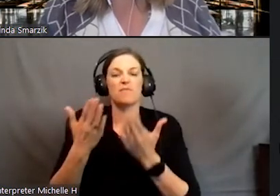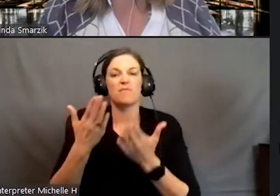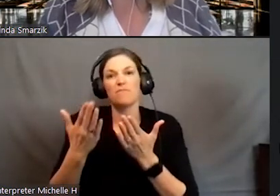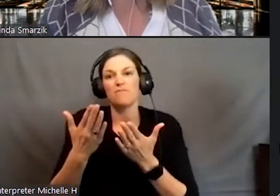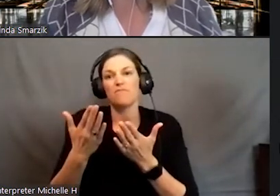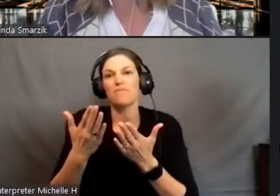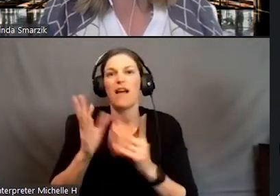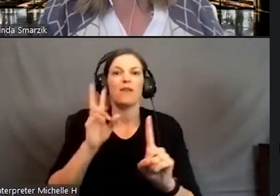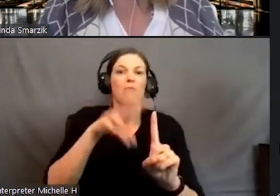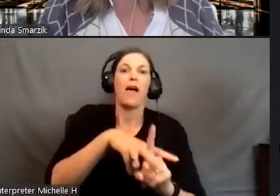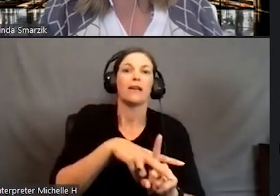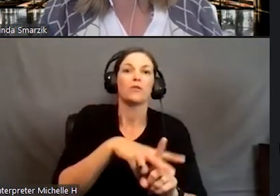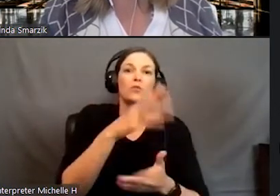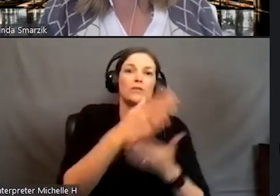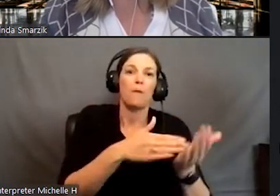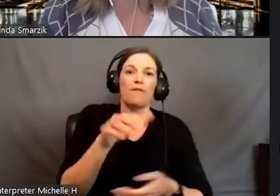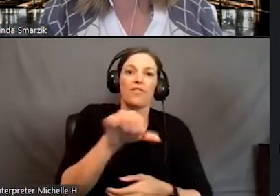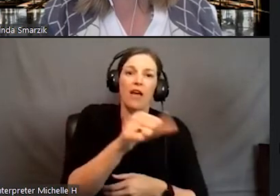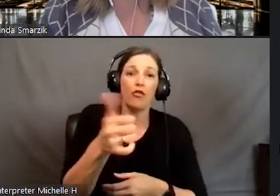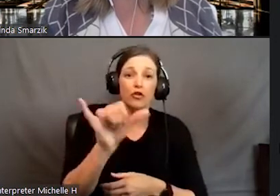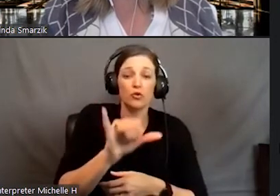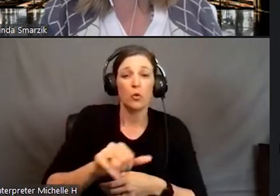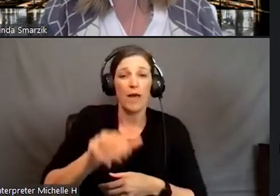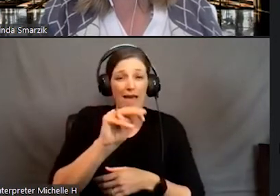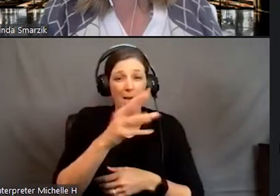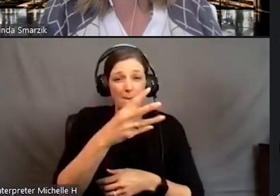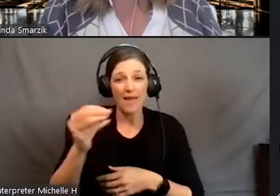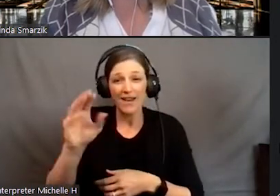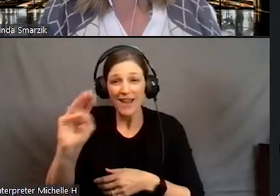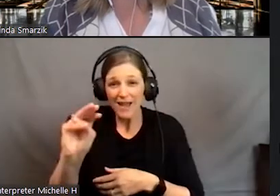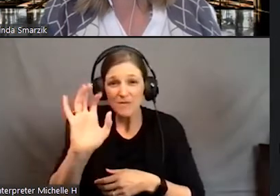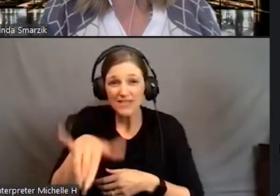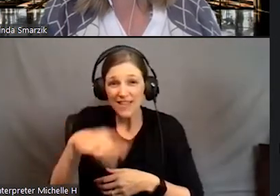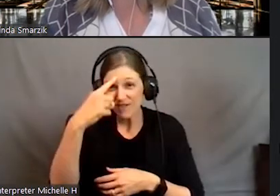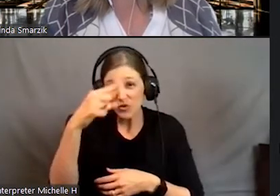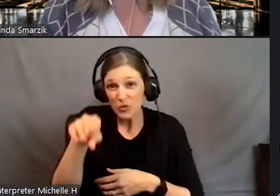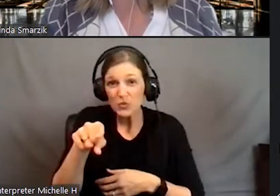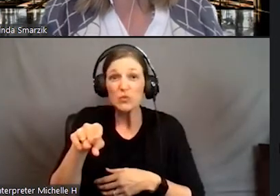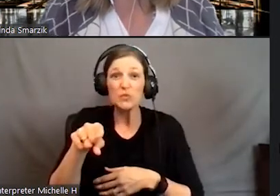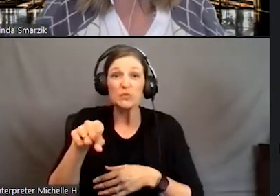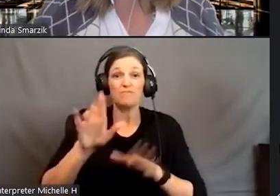that came up. So, Eminem, is that more of a question for you since it's overarching?